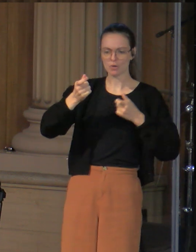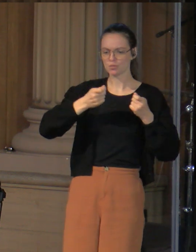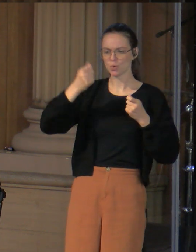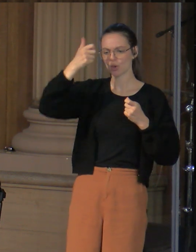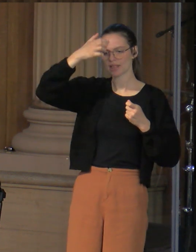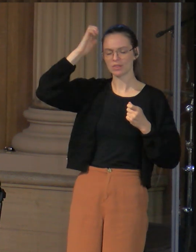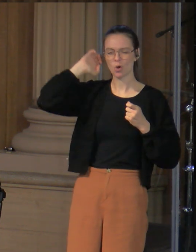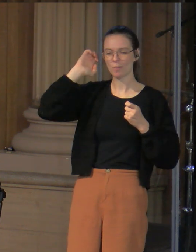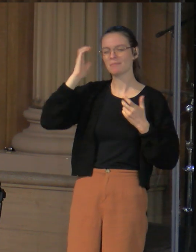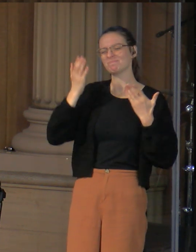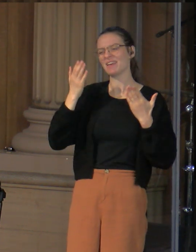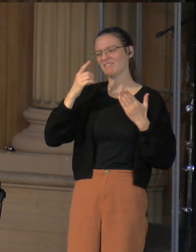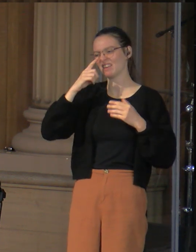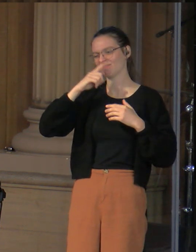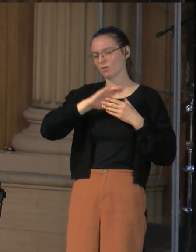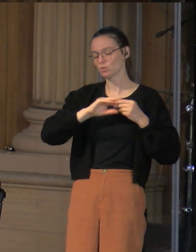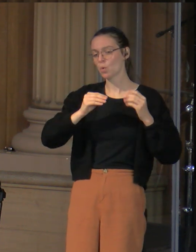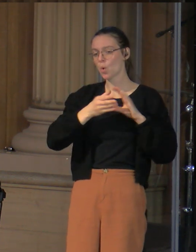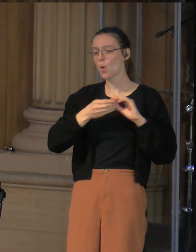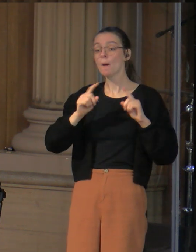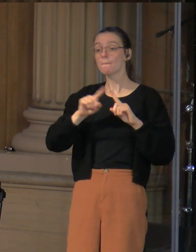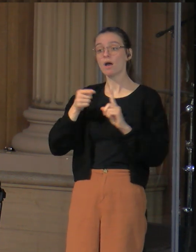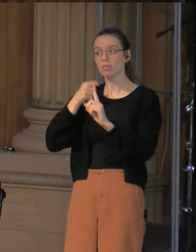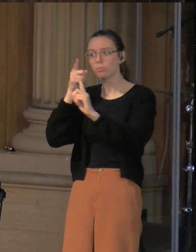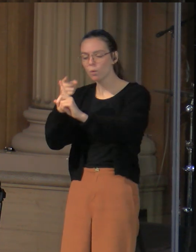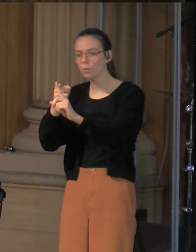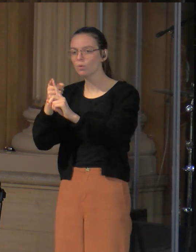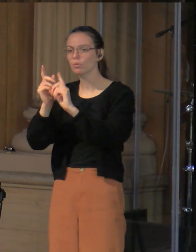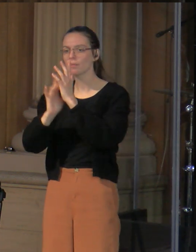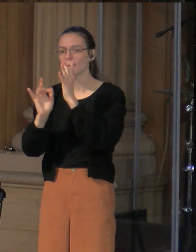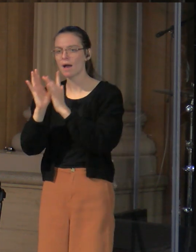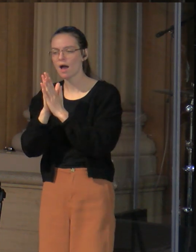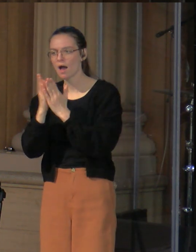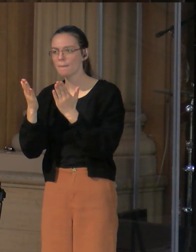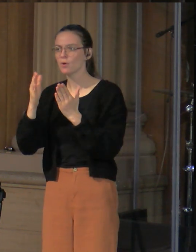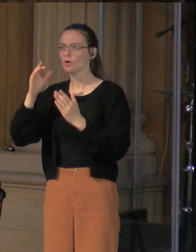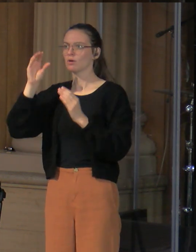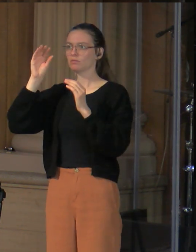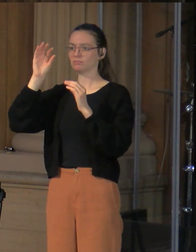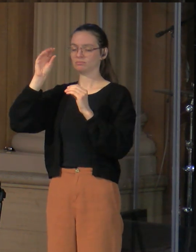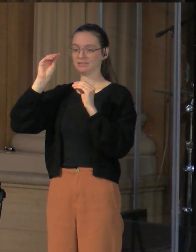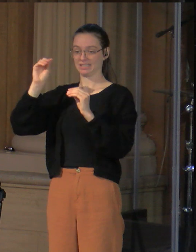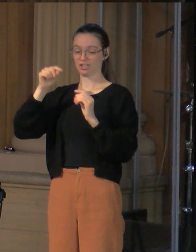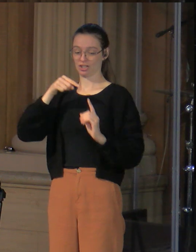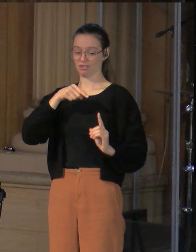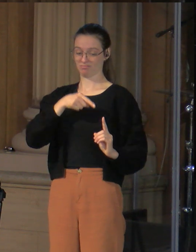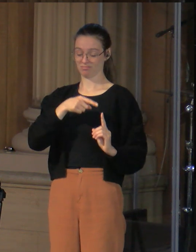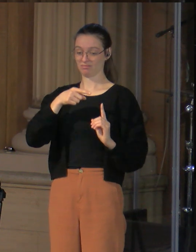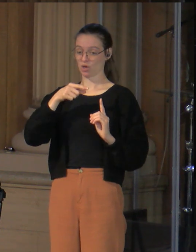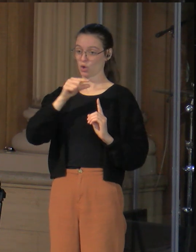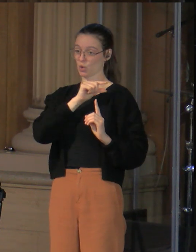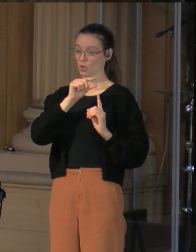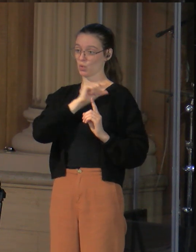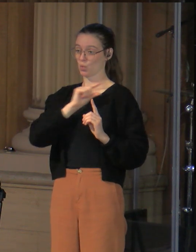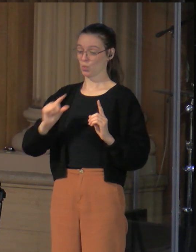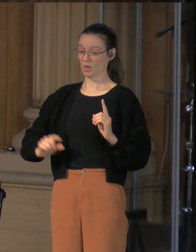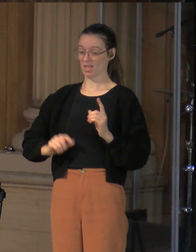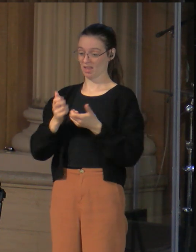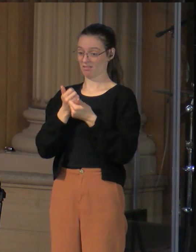that part. But what the Bible clearly teaches is that she was a queen over great territory, traveled at great cost to herself